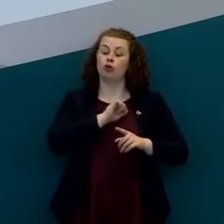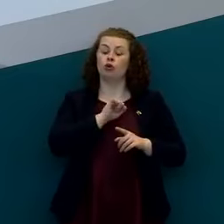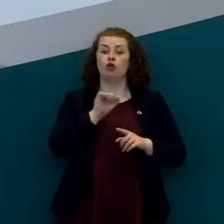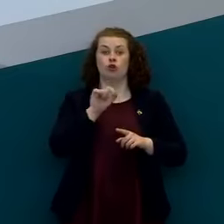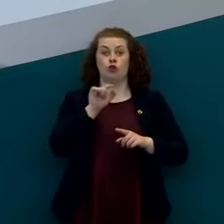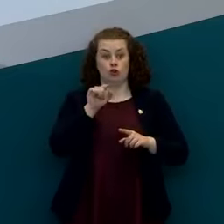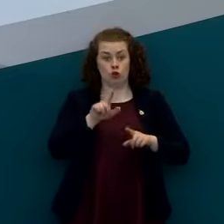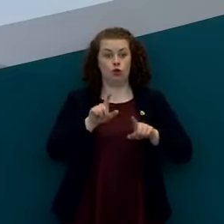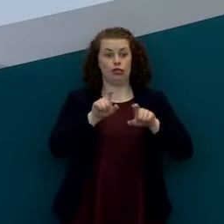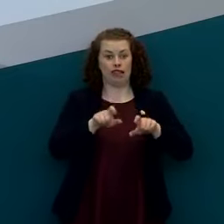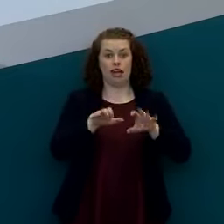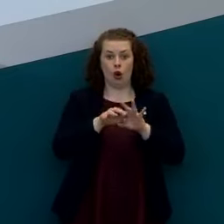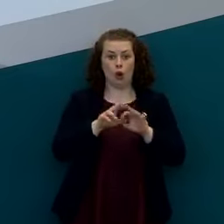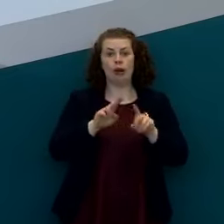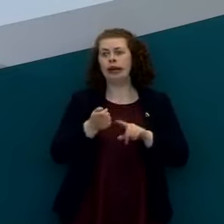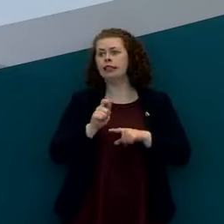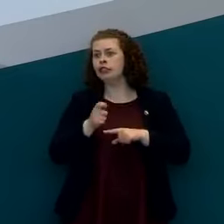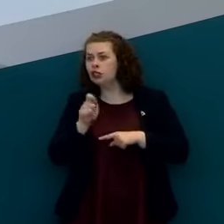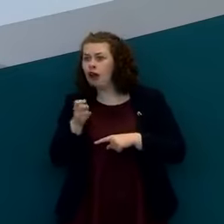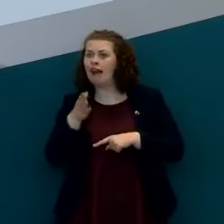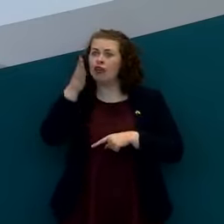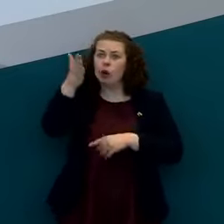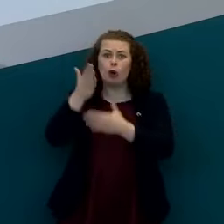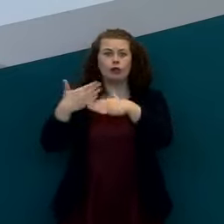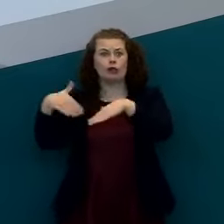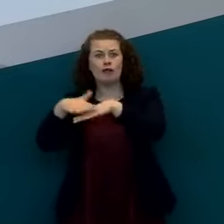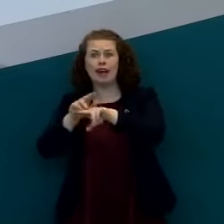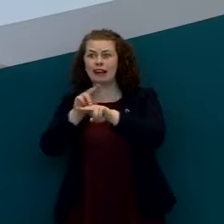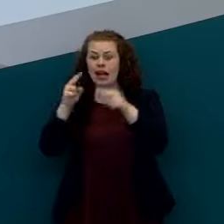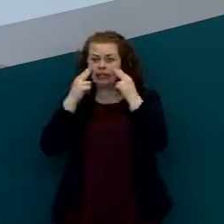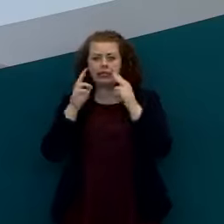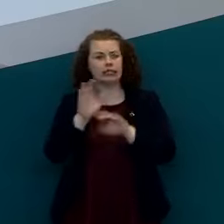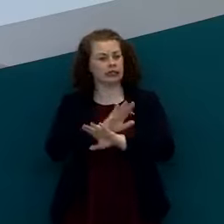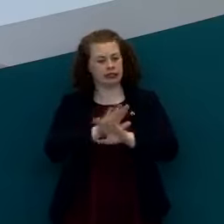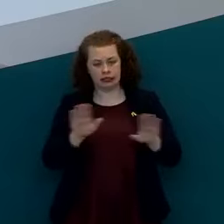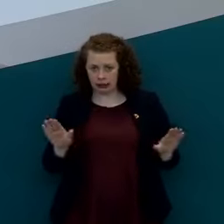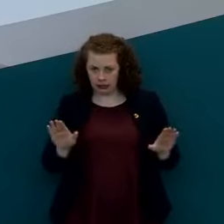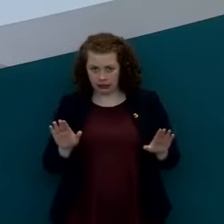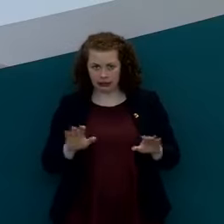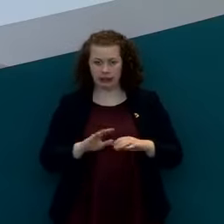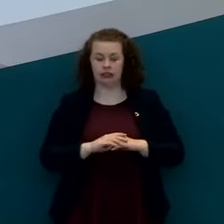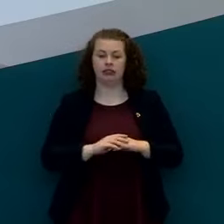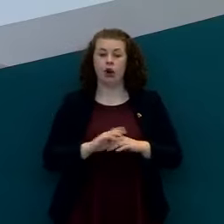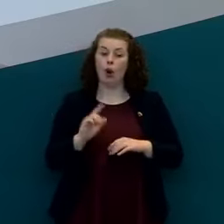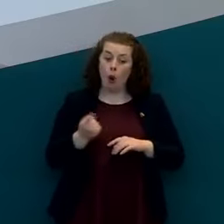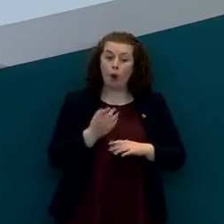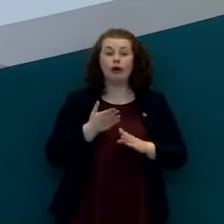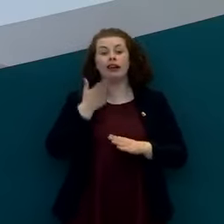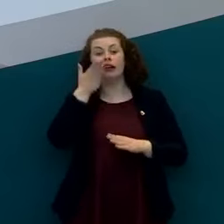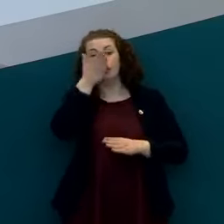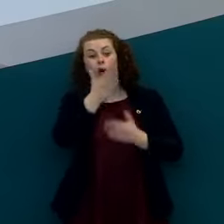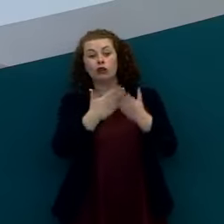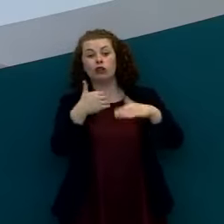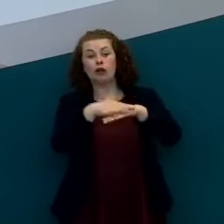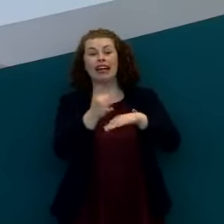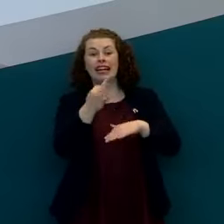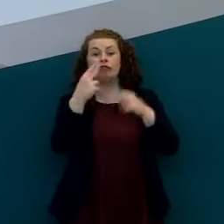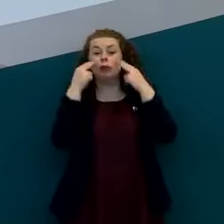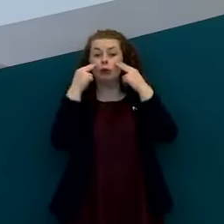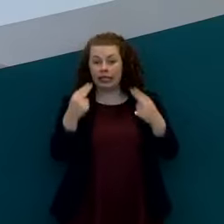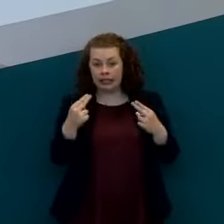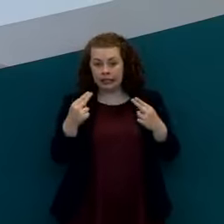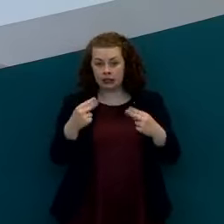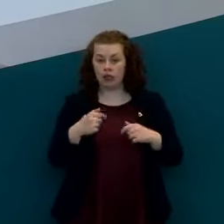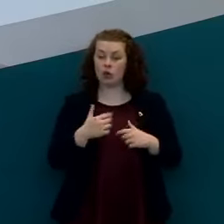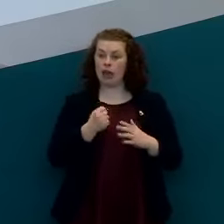going to and traveling to uh in circumstances other than essential circumstances we've set out the very